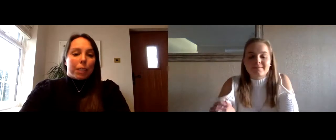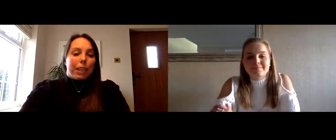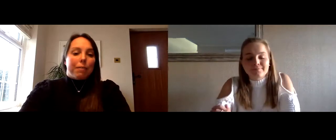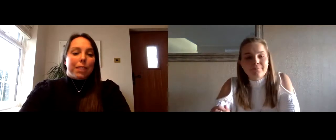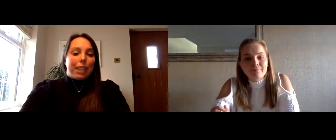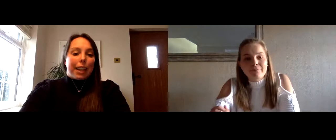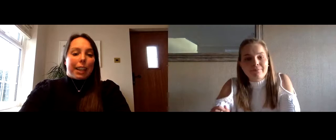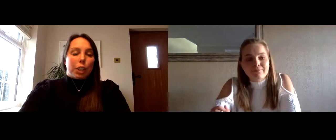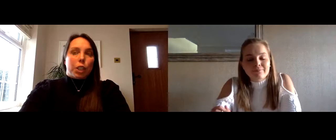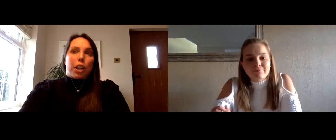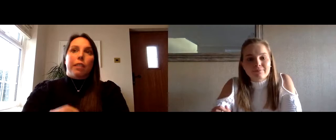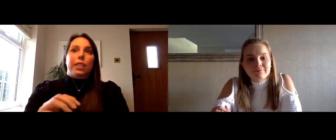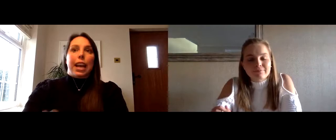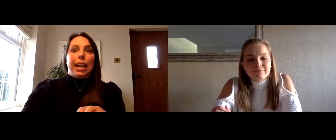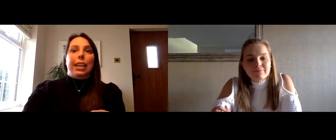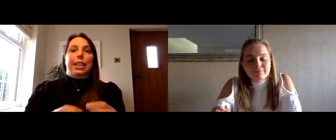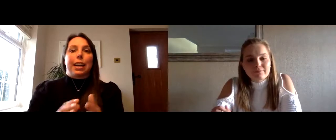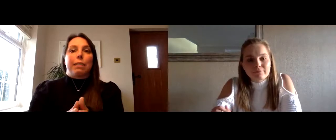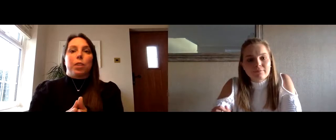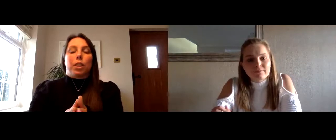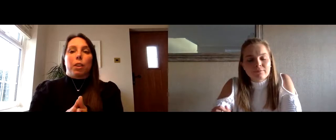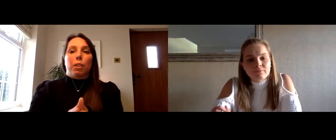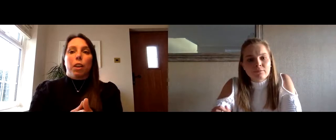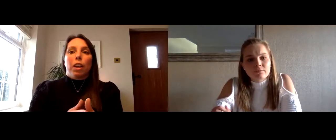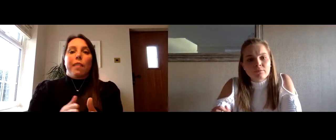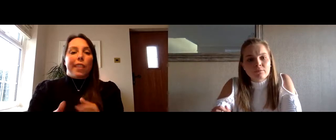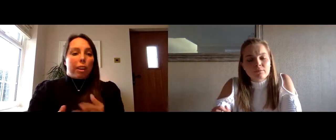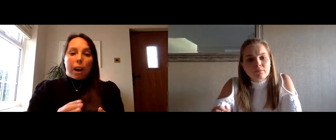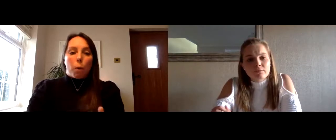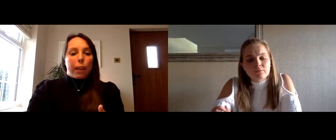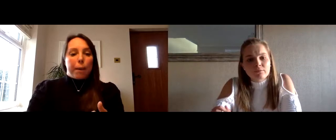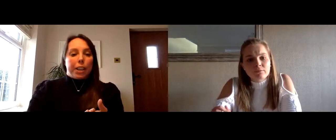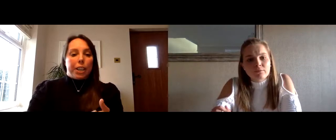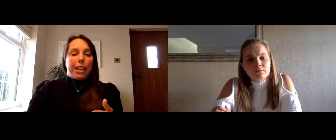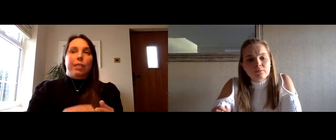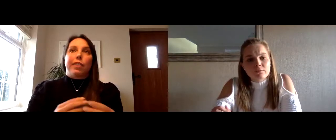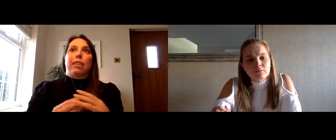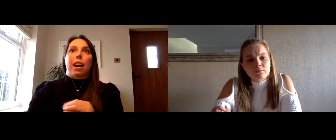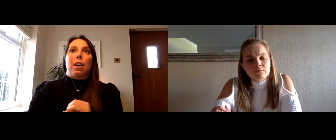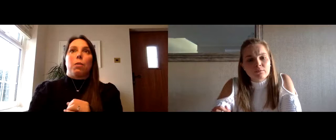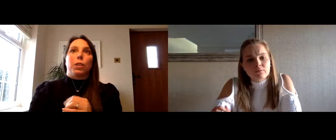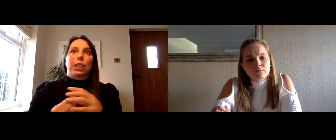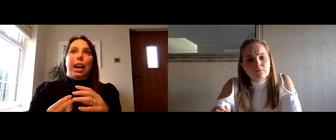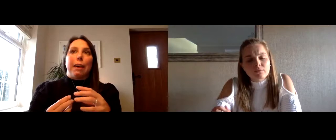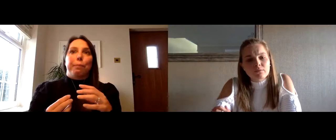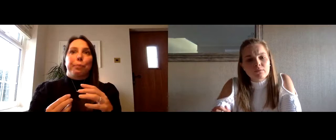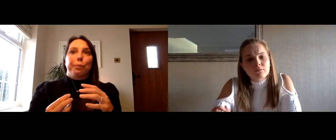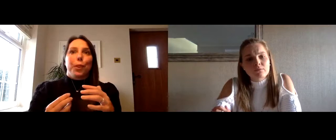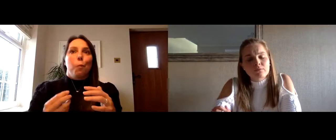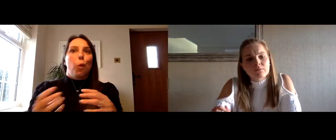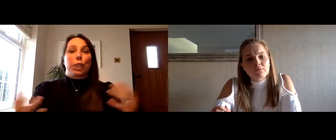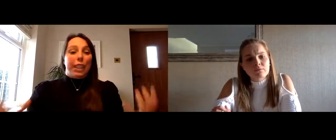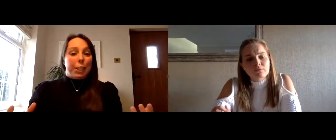sometimes they're just kind of taking time to figure out what their passion is figure out um